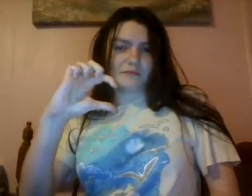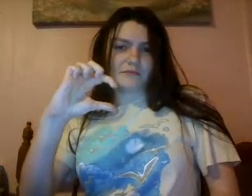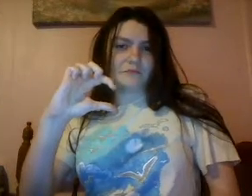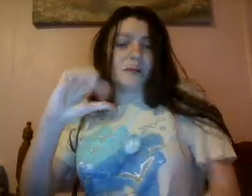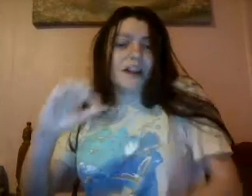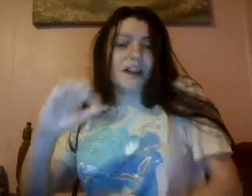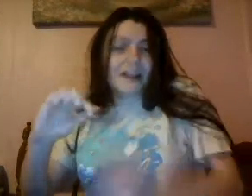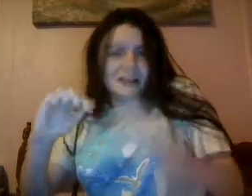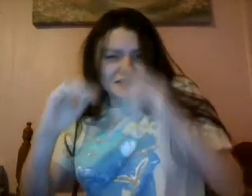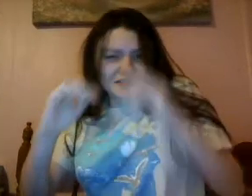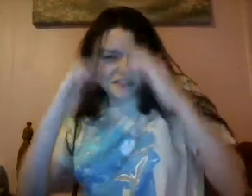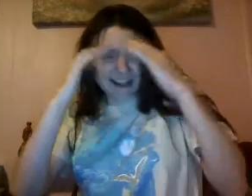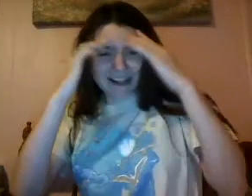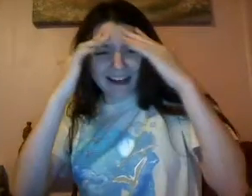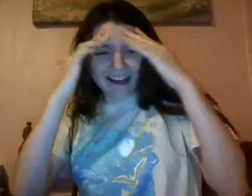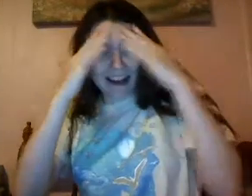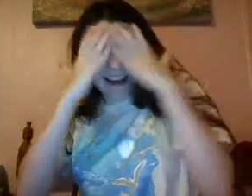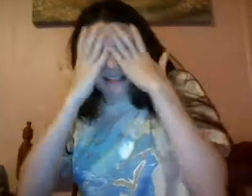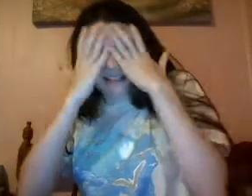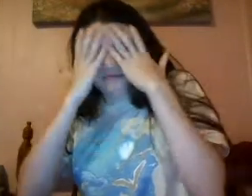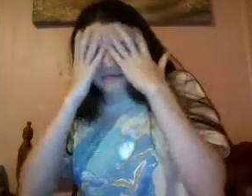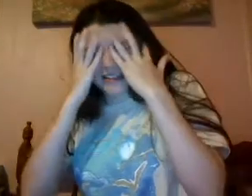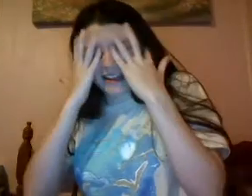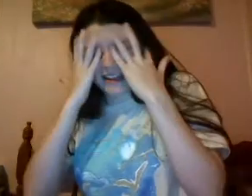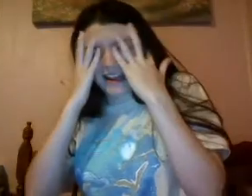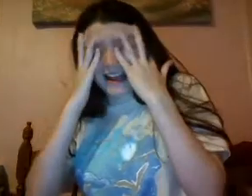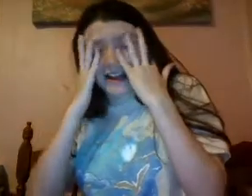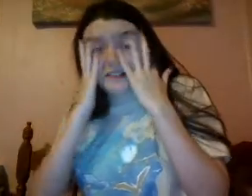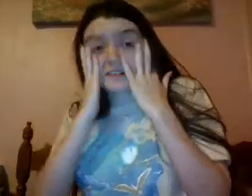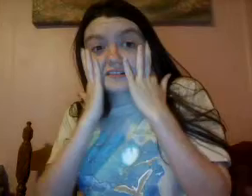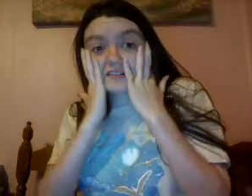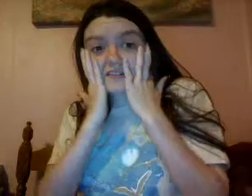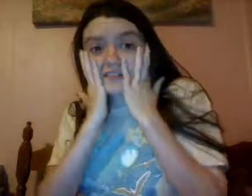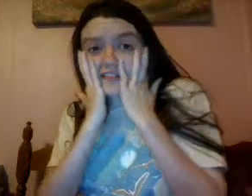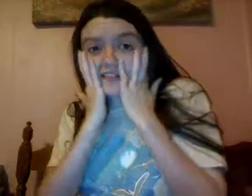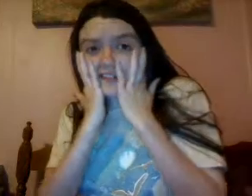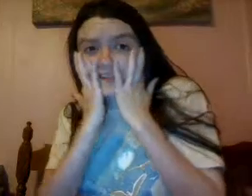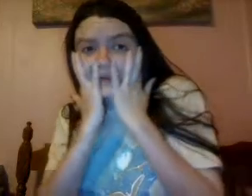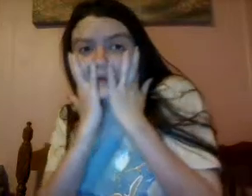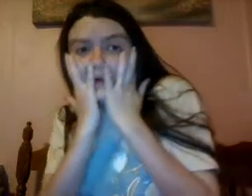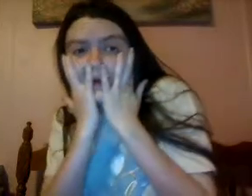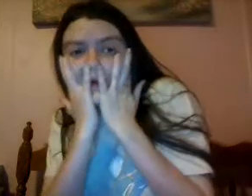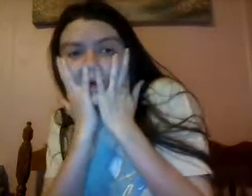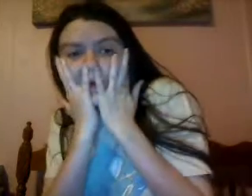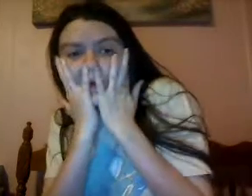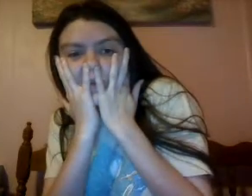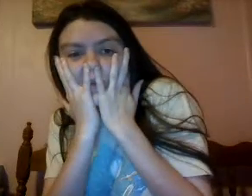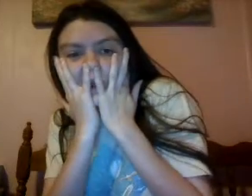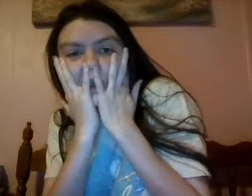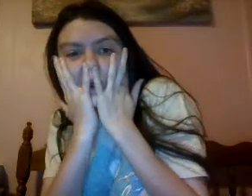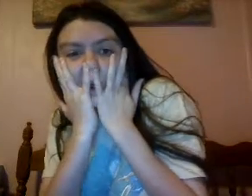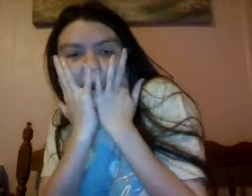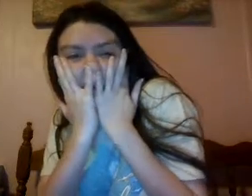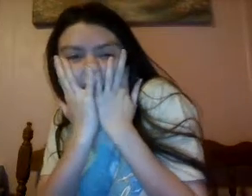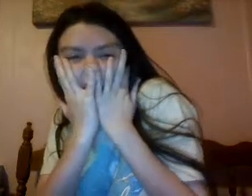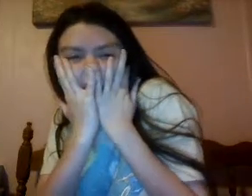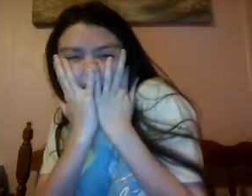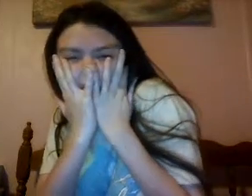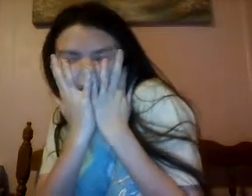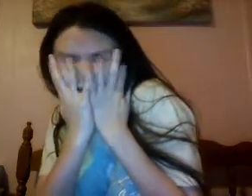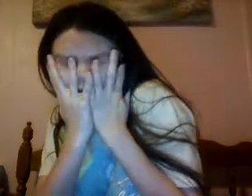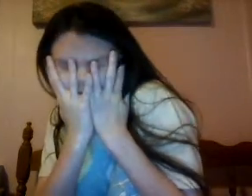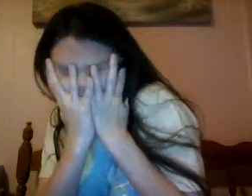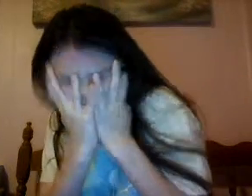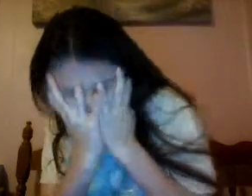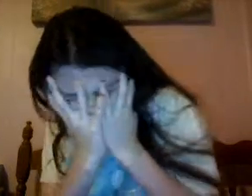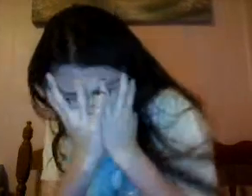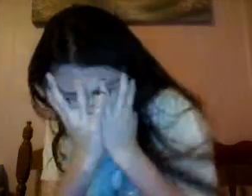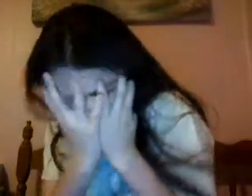I forgot. My algebra is already. Oh my gosh. Oh my gosh.